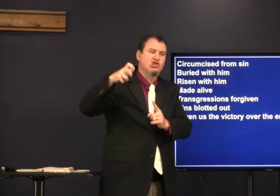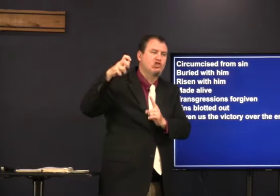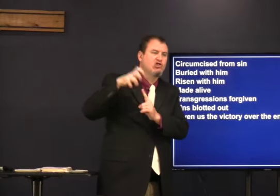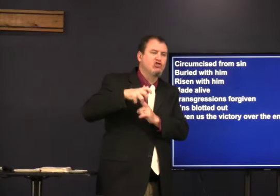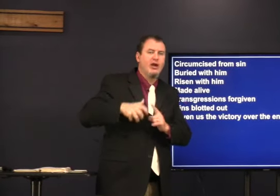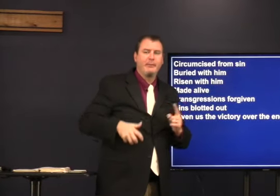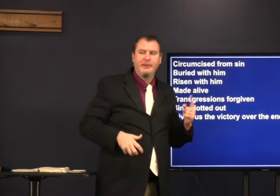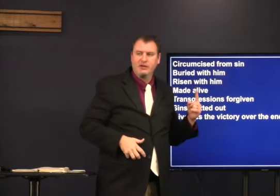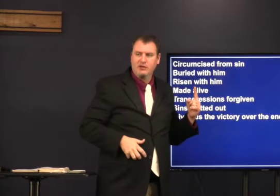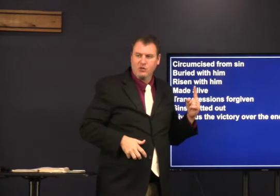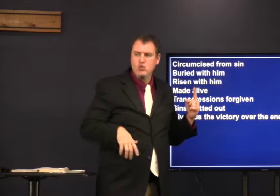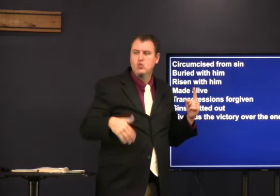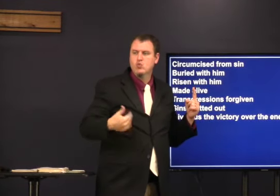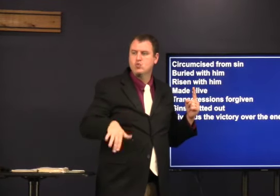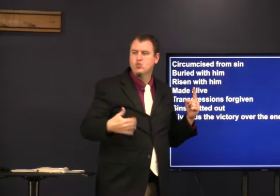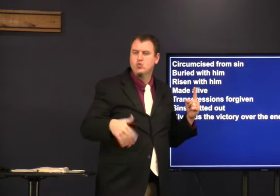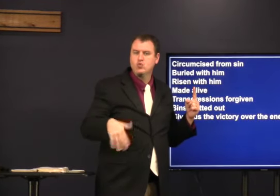We are the undefeated champions.